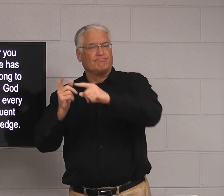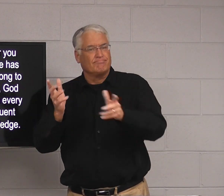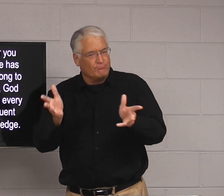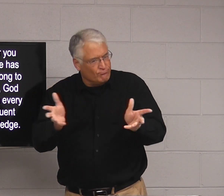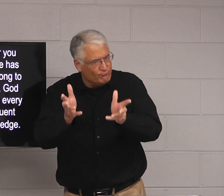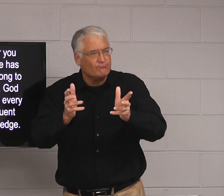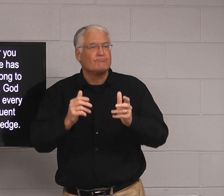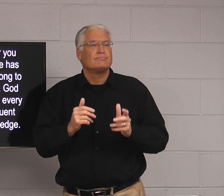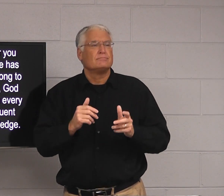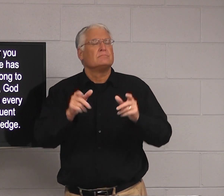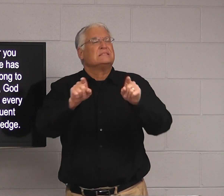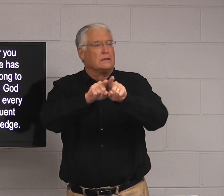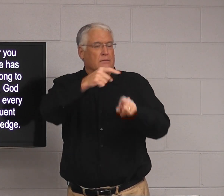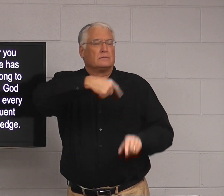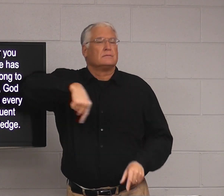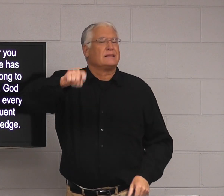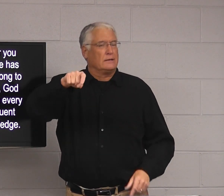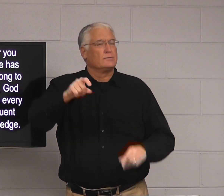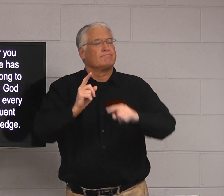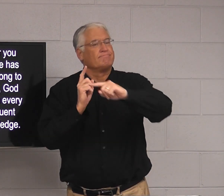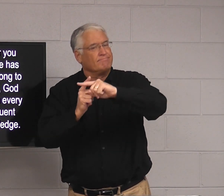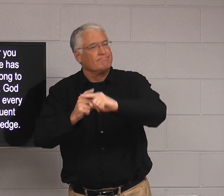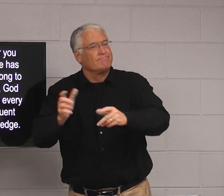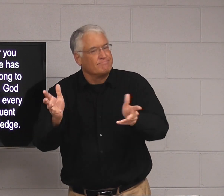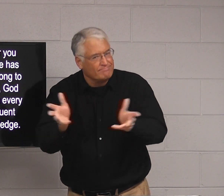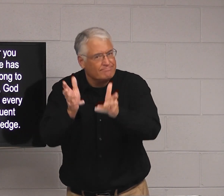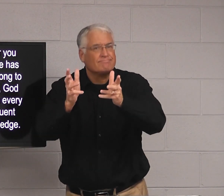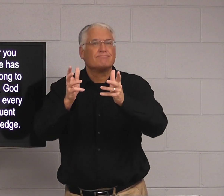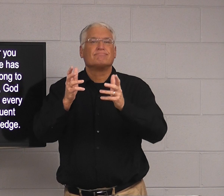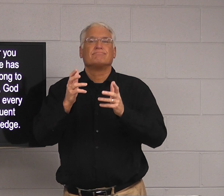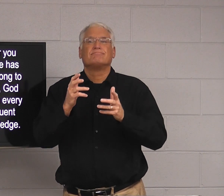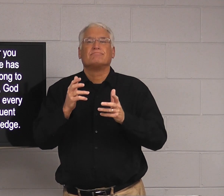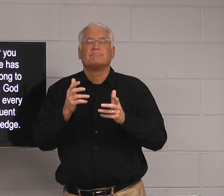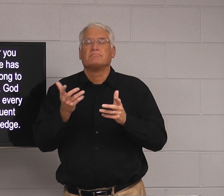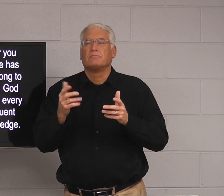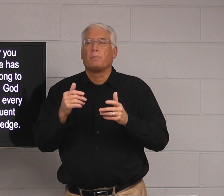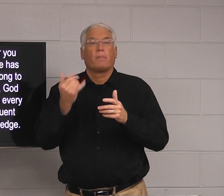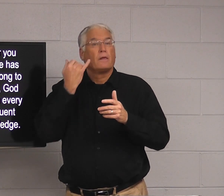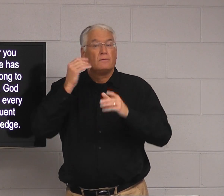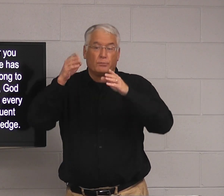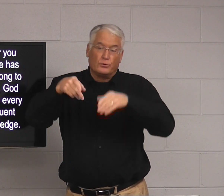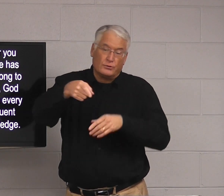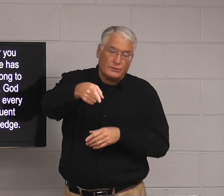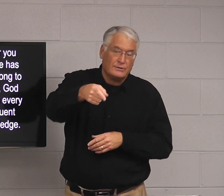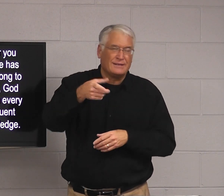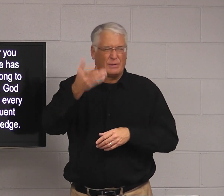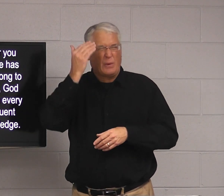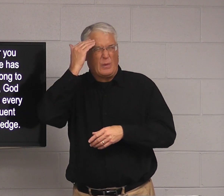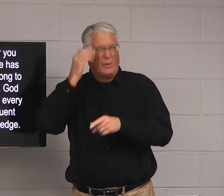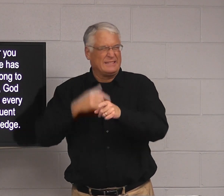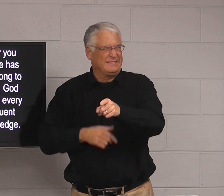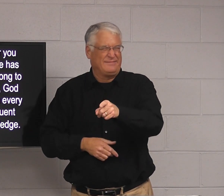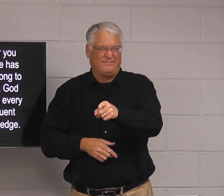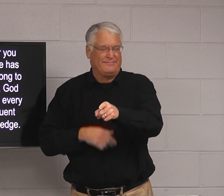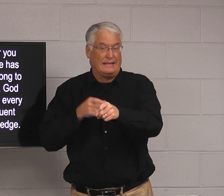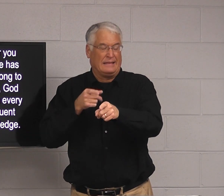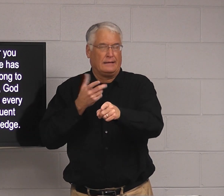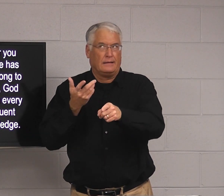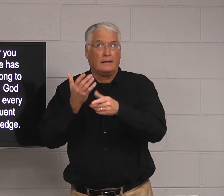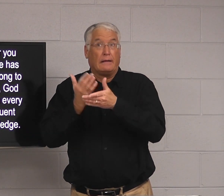So, that was very positive and encouraging. Same as we need to stay positive and encouraging to others. If person, you know,